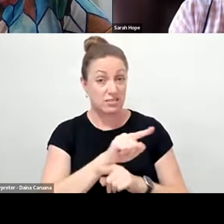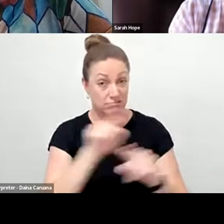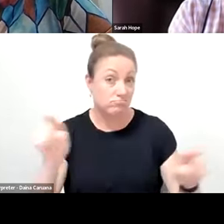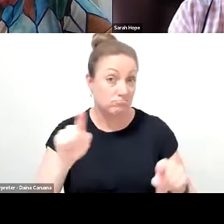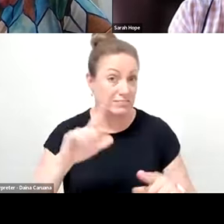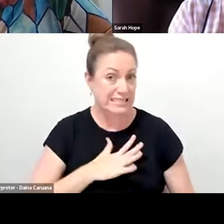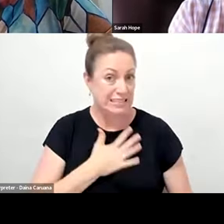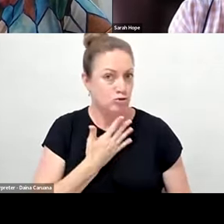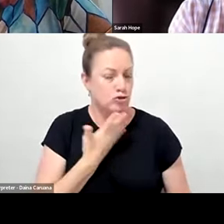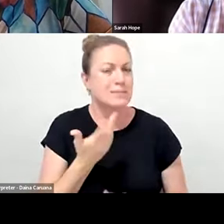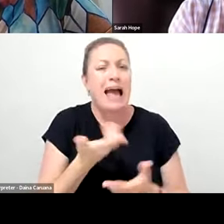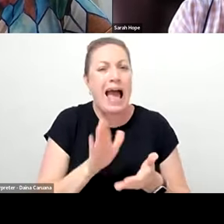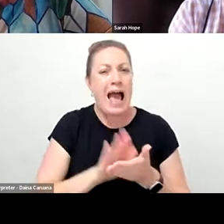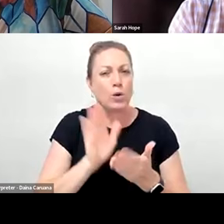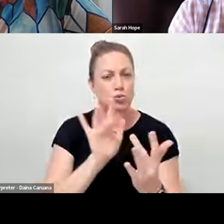box too.